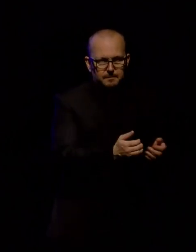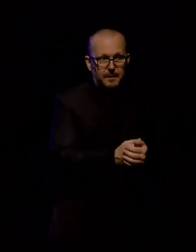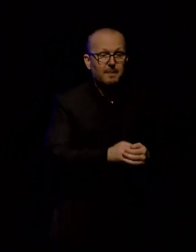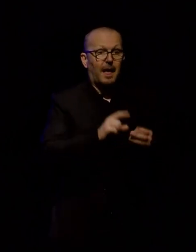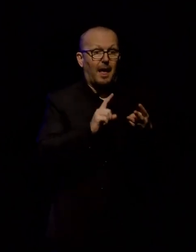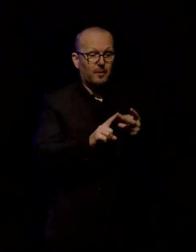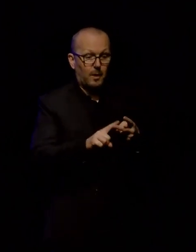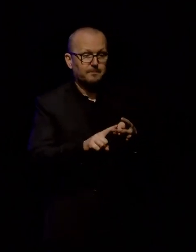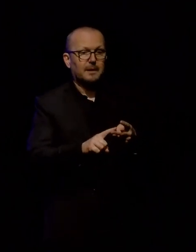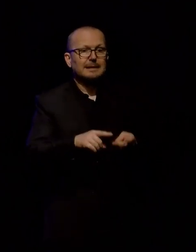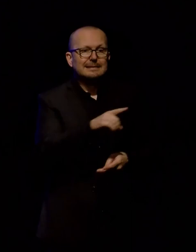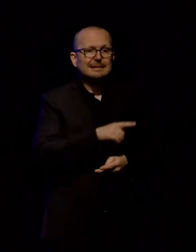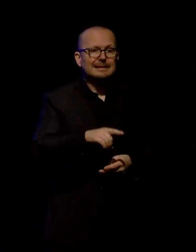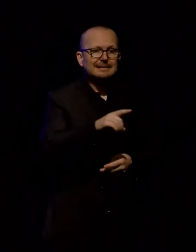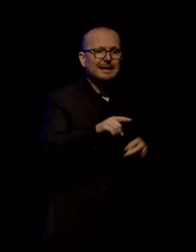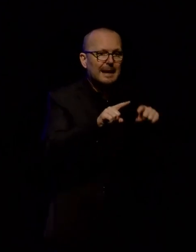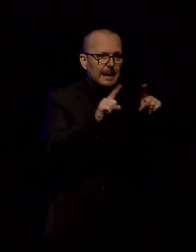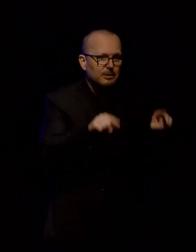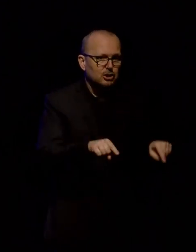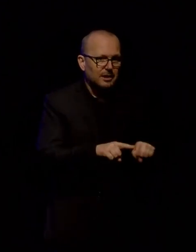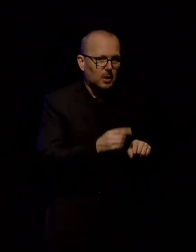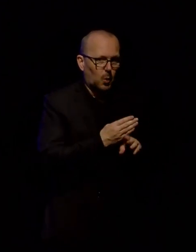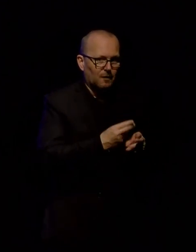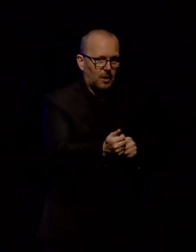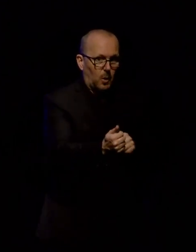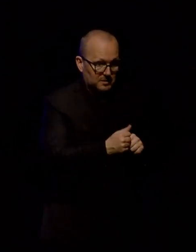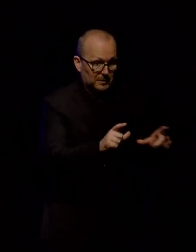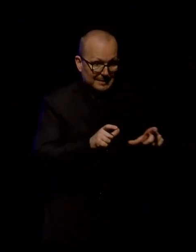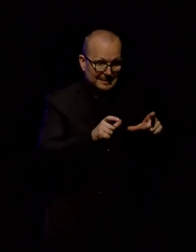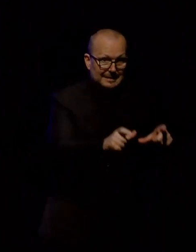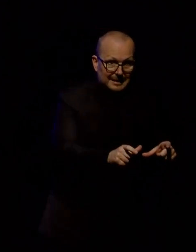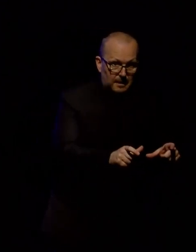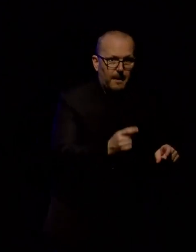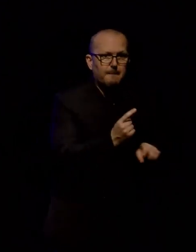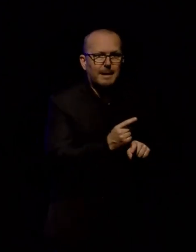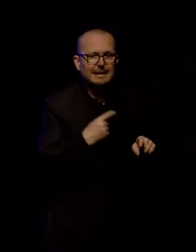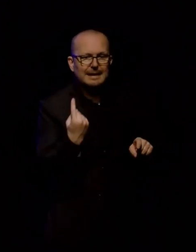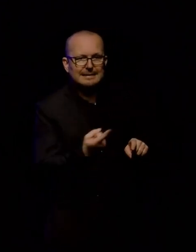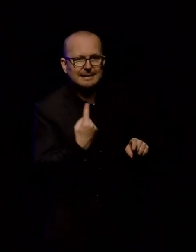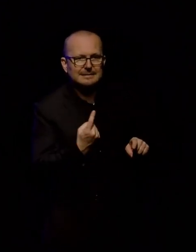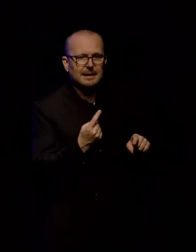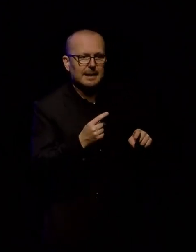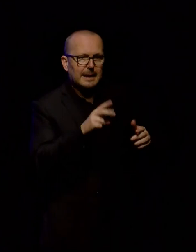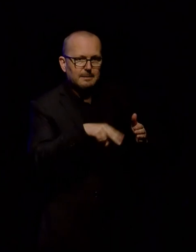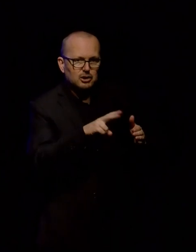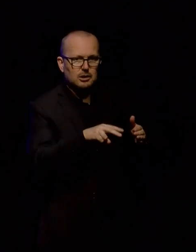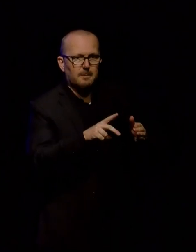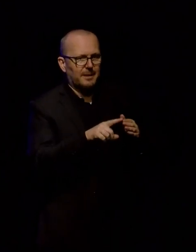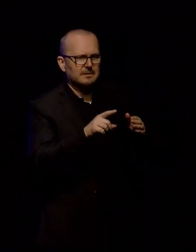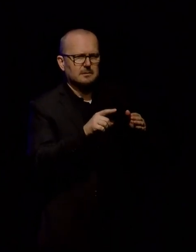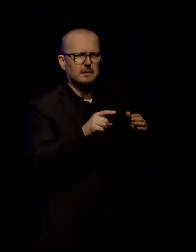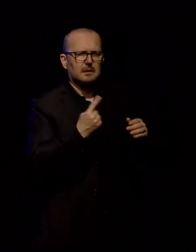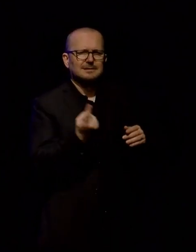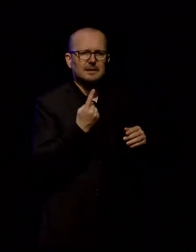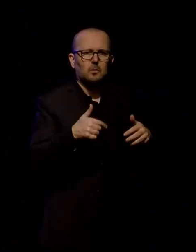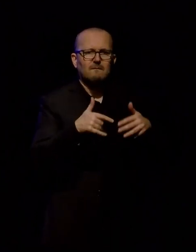disc imaging workflow. So take the CD, make a disc image of it, which is a big, a single file bundle of all of the files and all of the